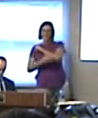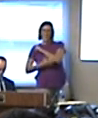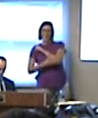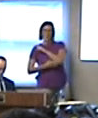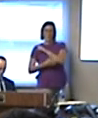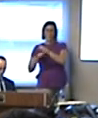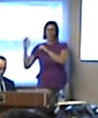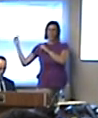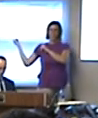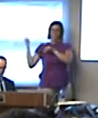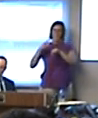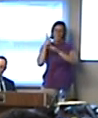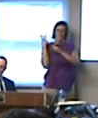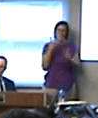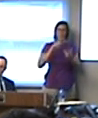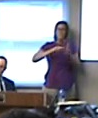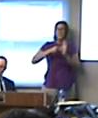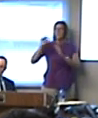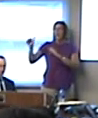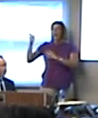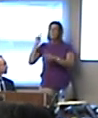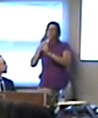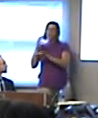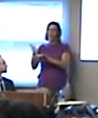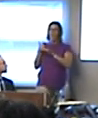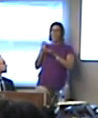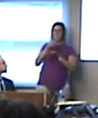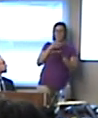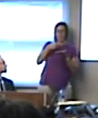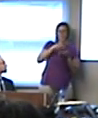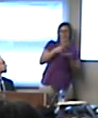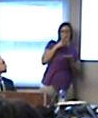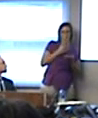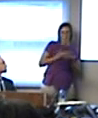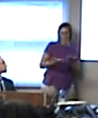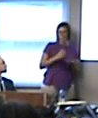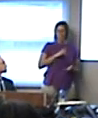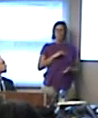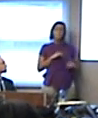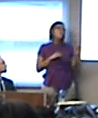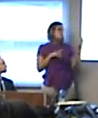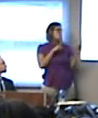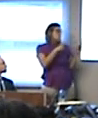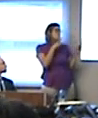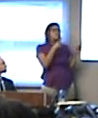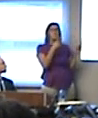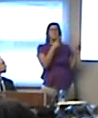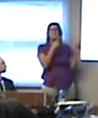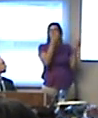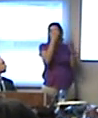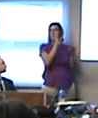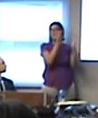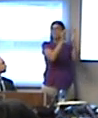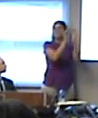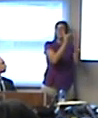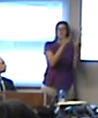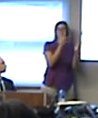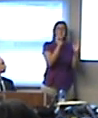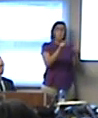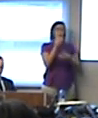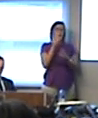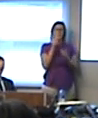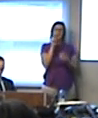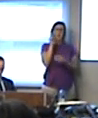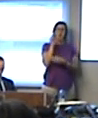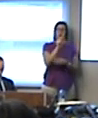of this. Okay, this is a 10 minute video. Like I said, this information is on our website. You're more than welcome to get on to the presentation and watch